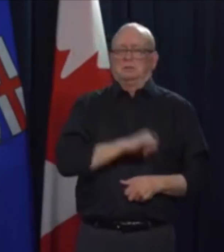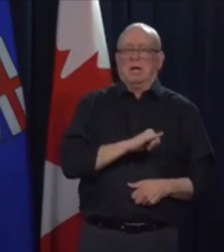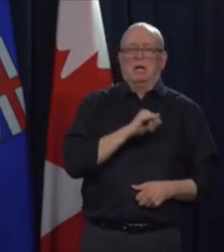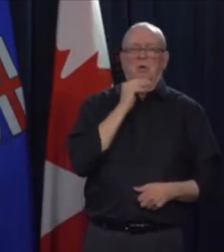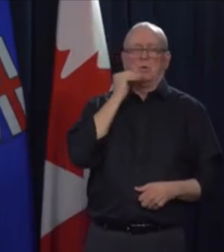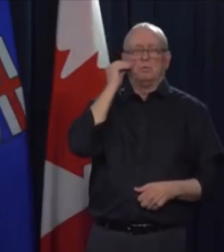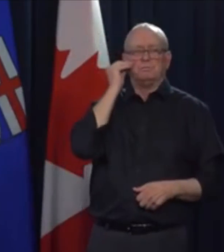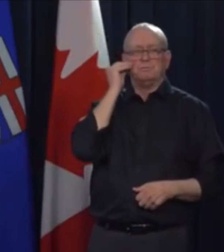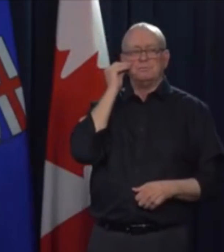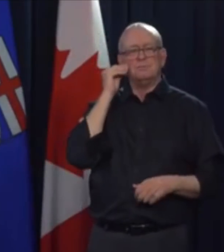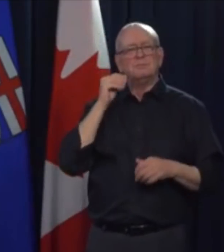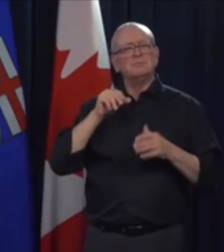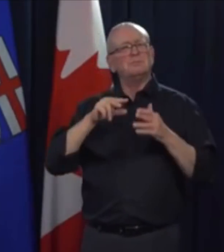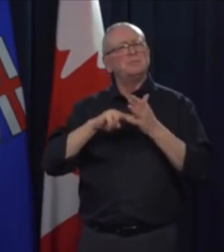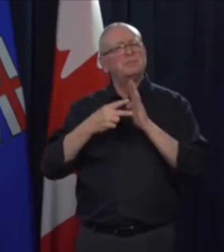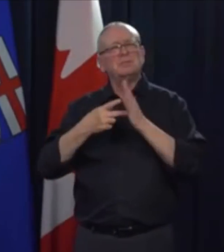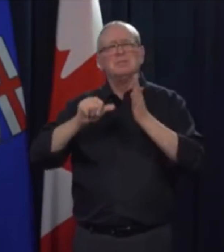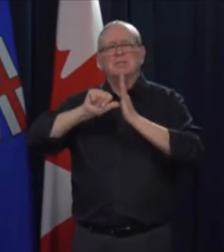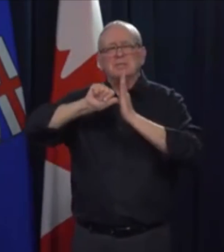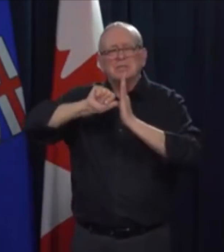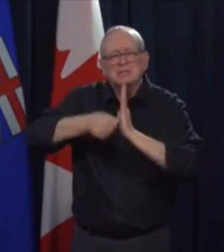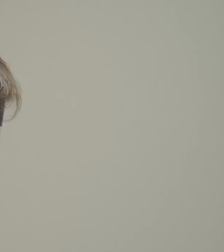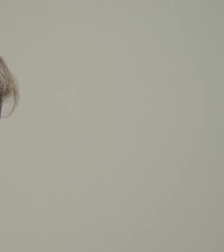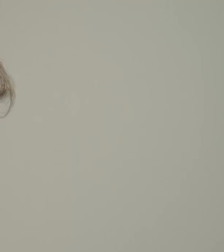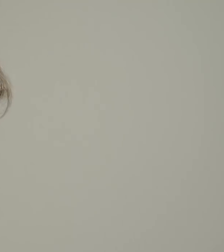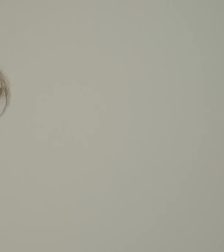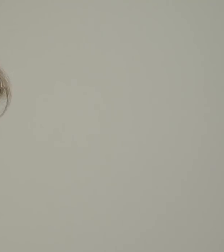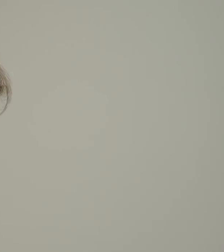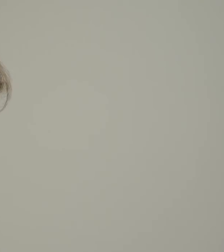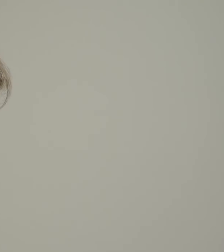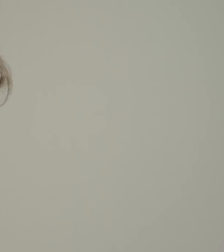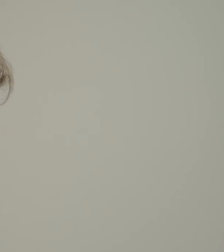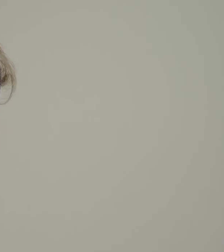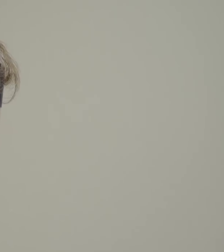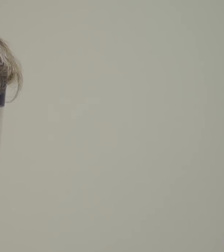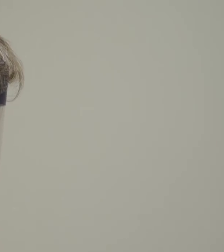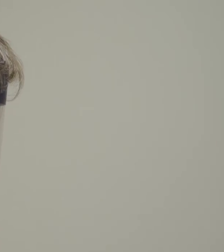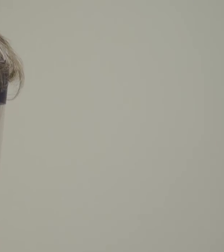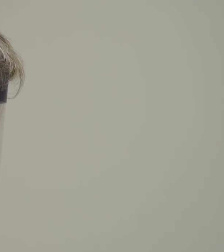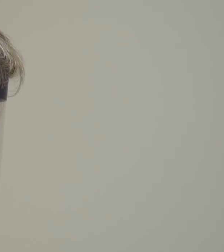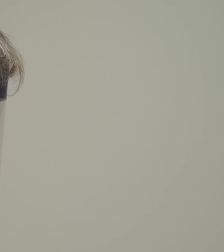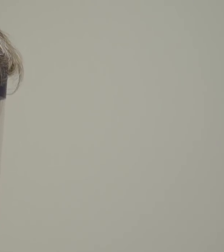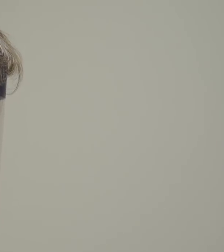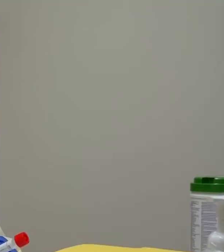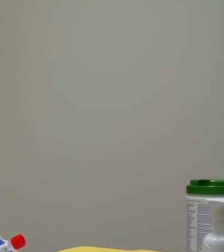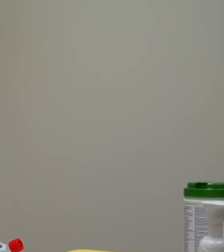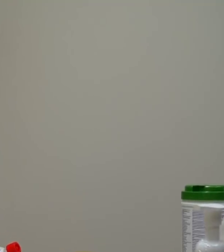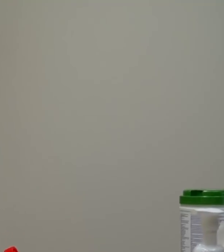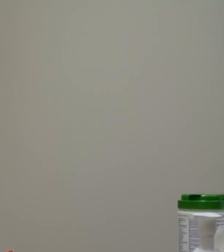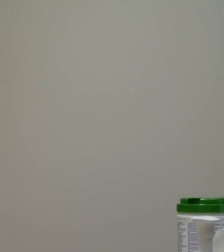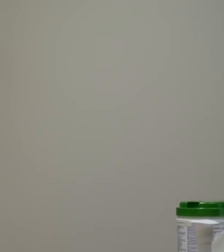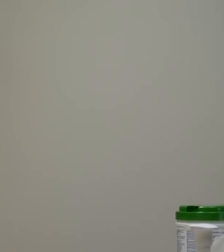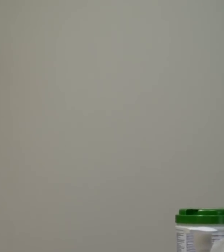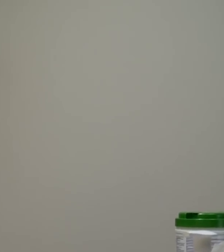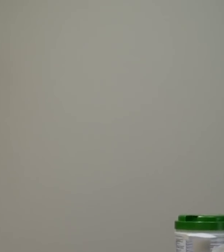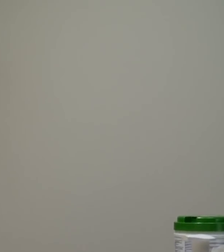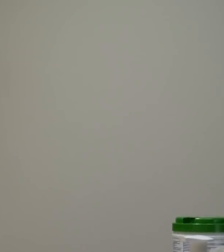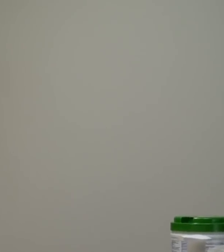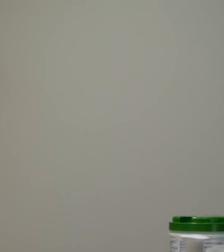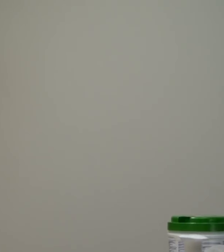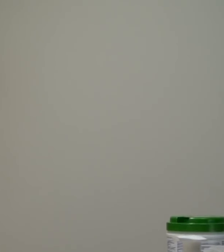sign of symptoms. This can be challenging and the health system needs to support healthcare workers to take these steps.